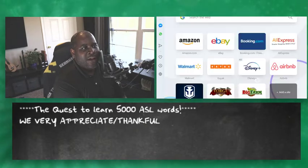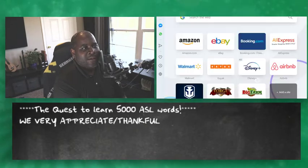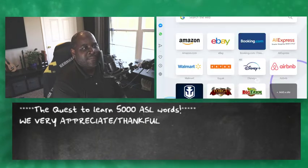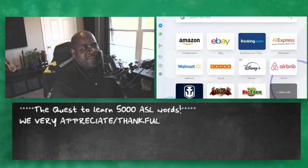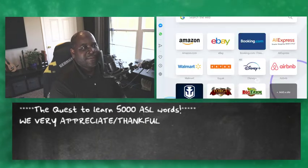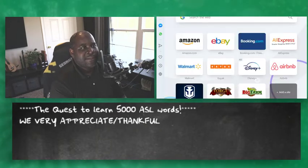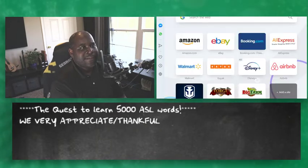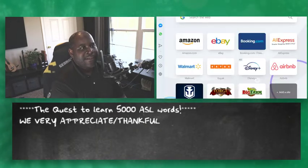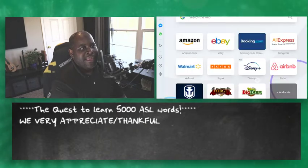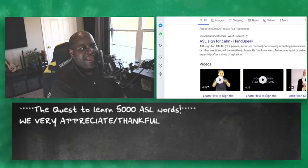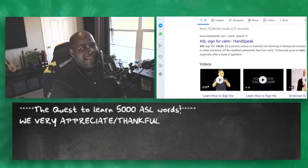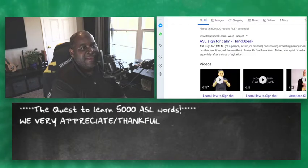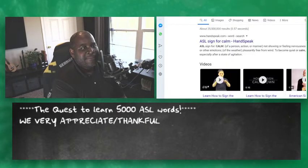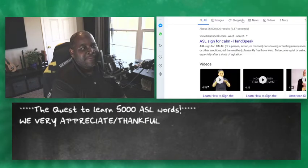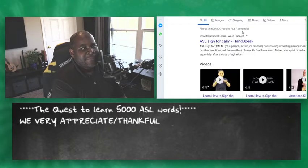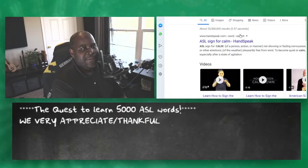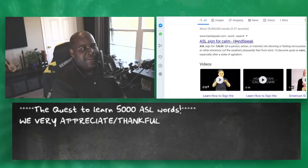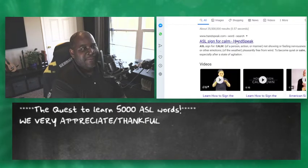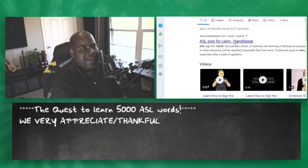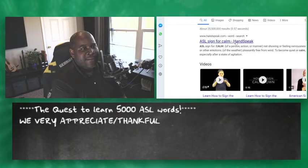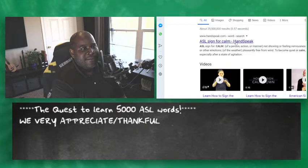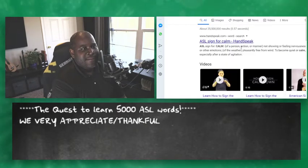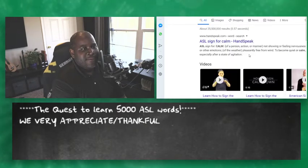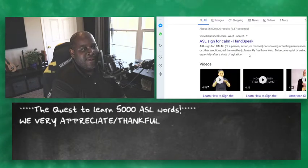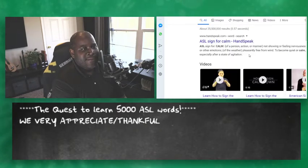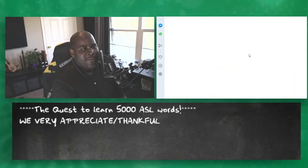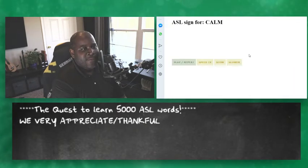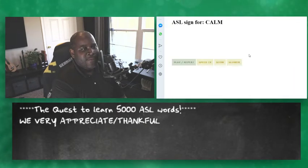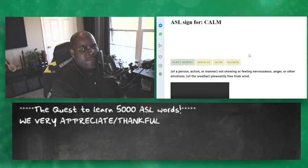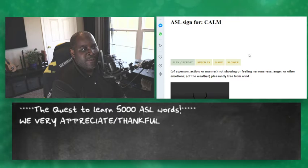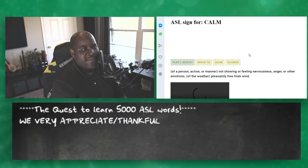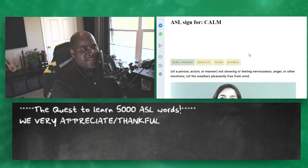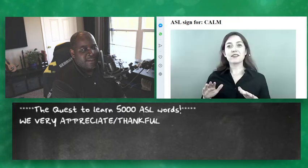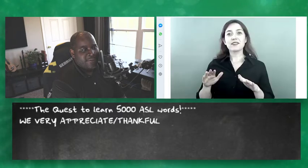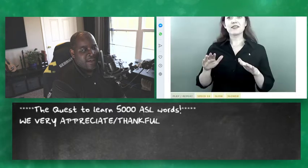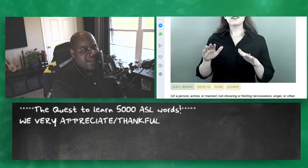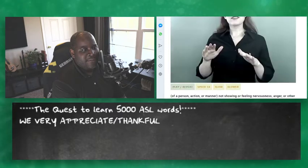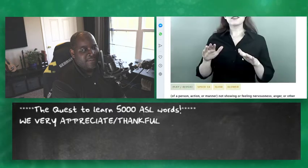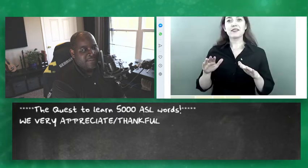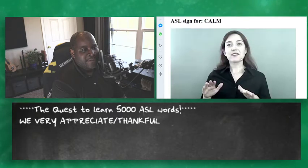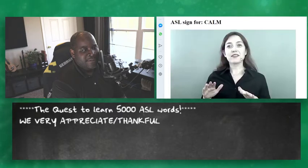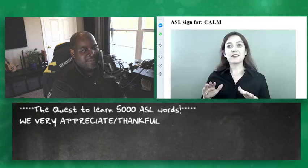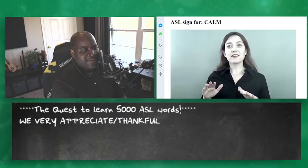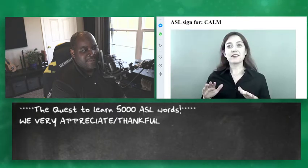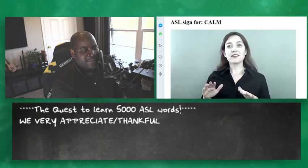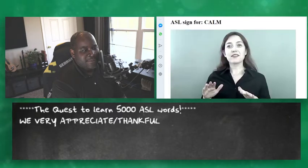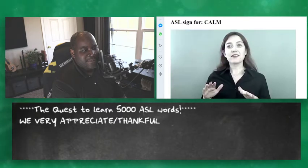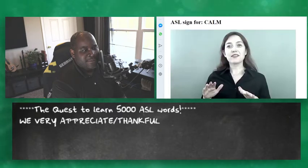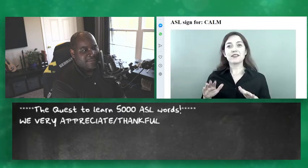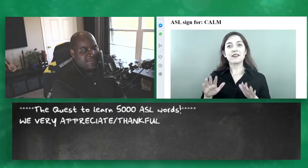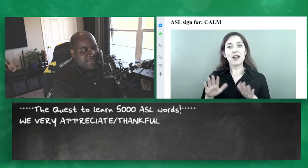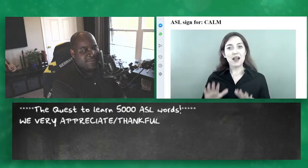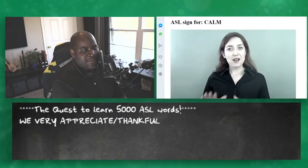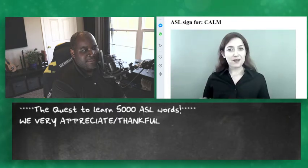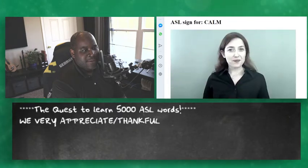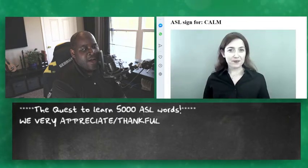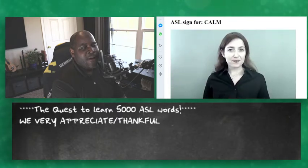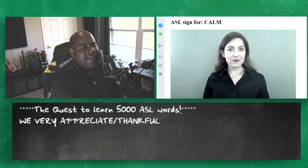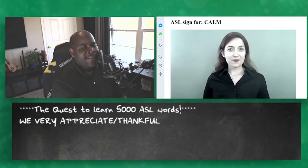what is what is the what's the sign for calm oh it is